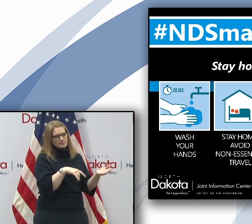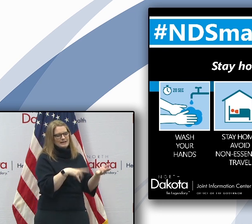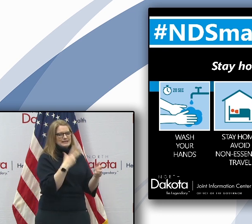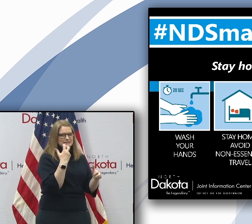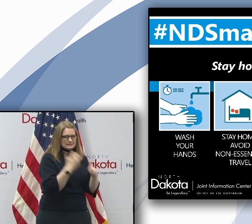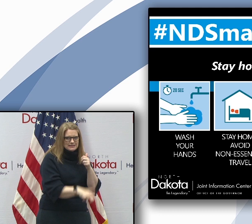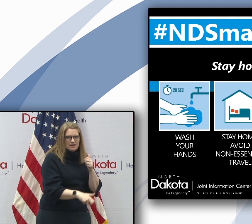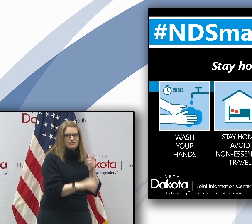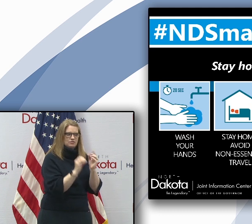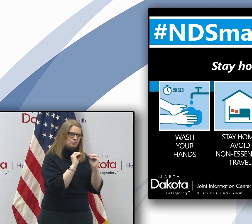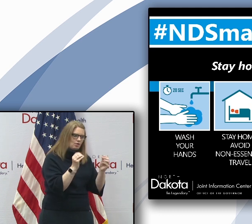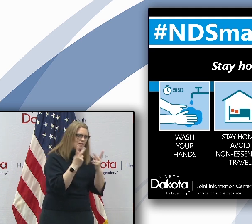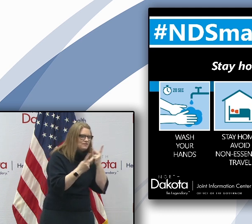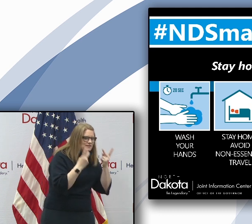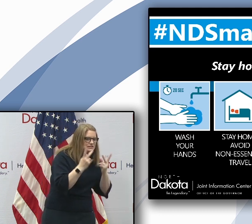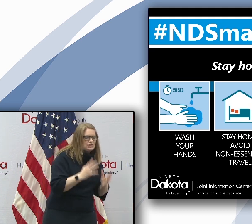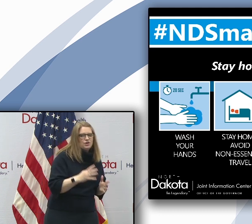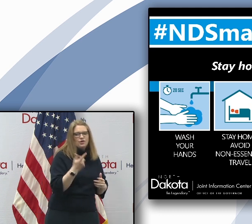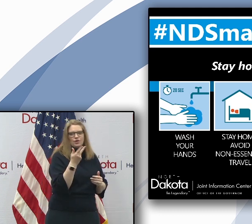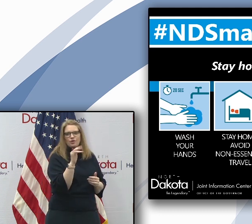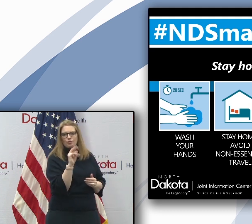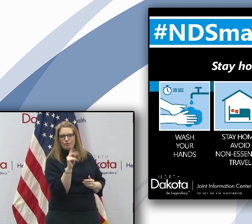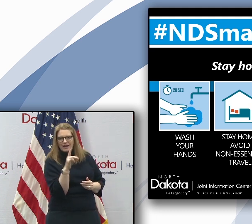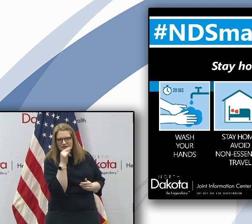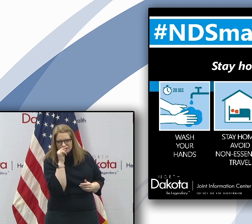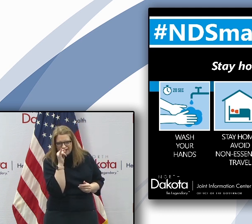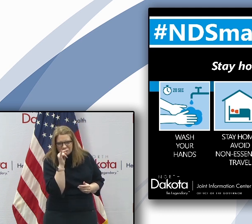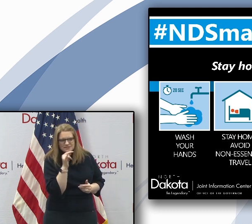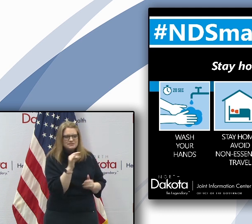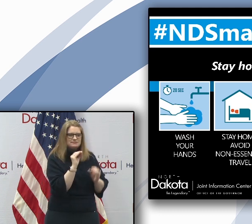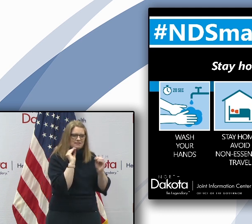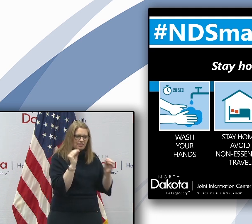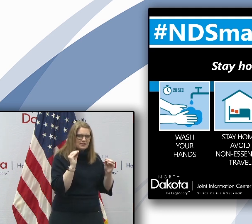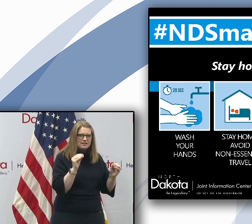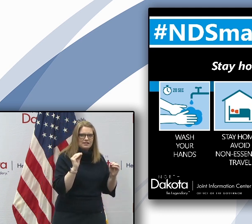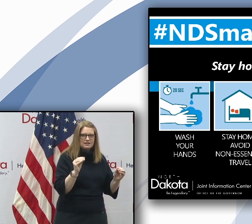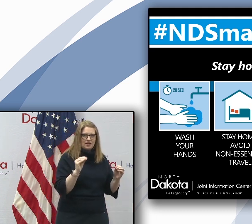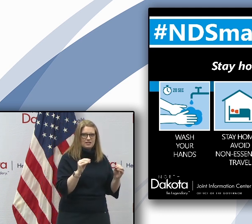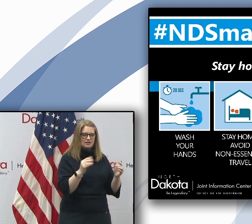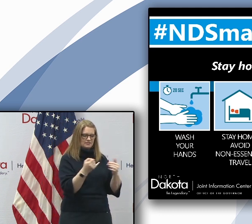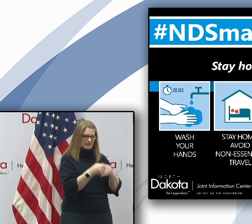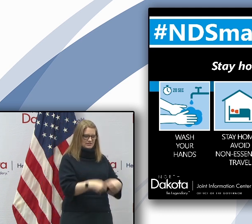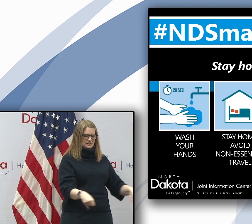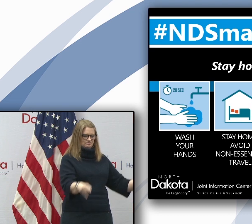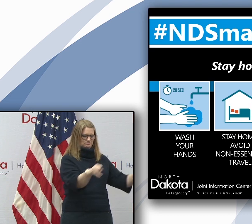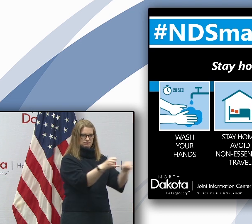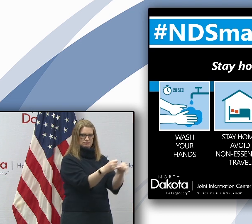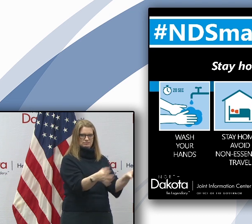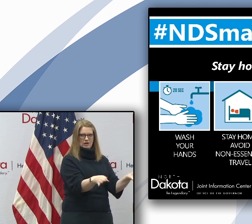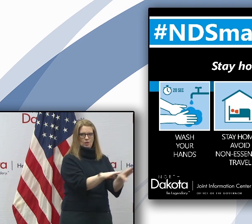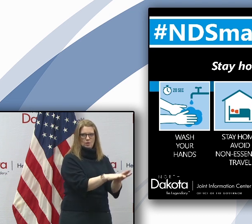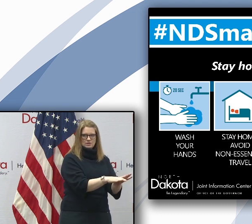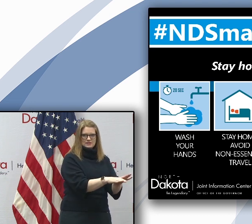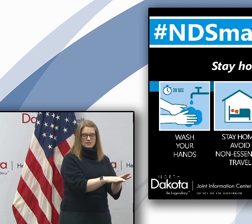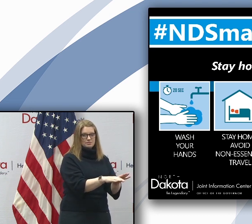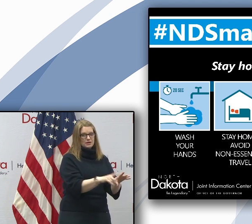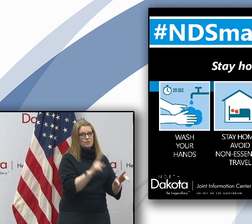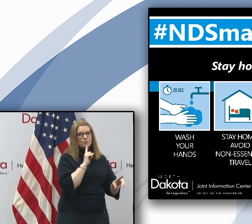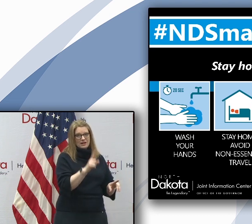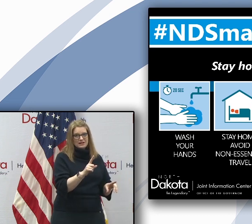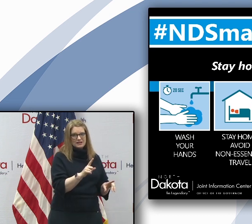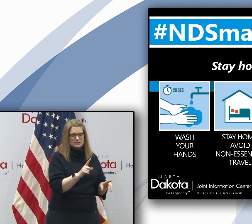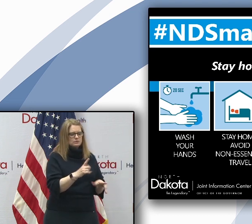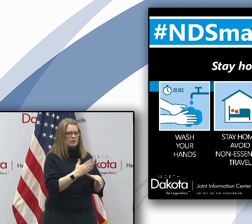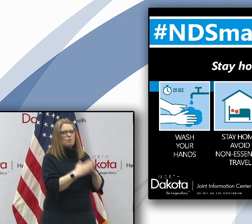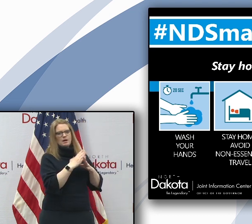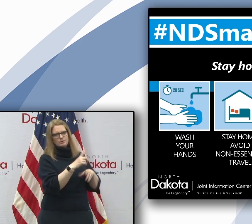visitors, having family members, grandkids there, uh, to visit you right now, but know, uh, that everything we're put in place is in an effort to